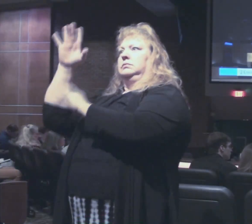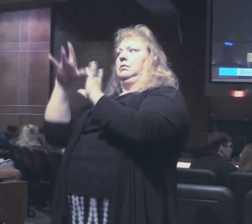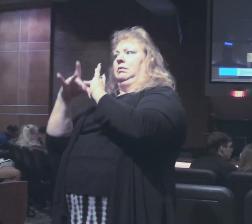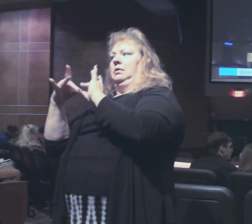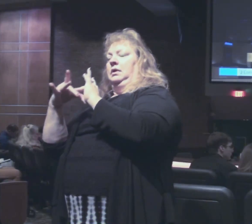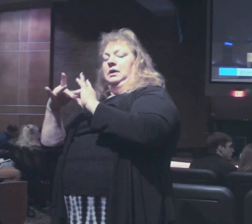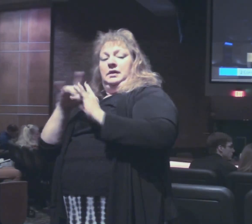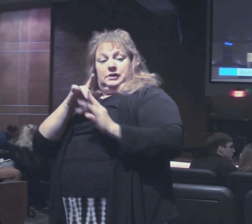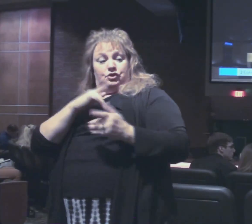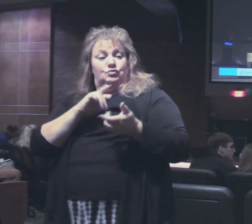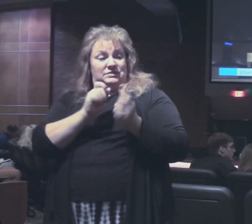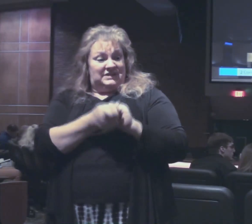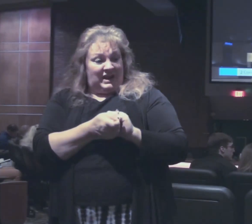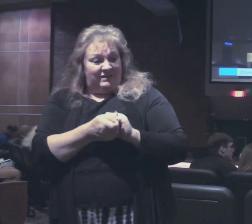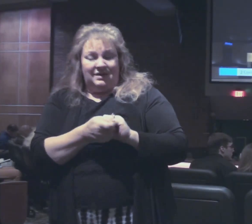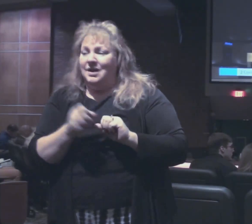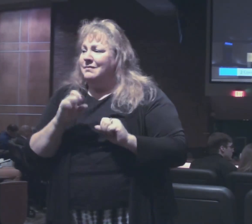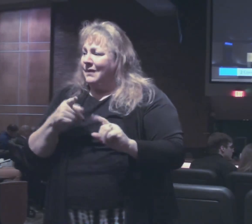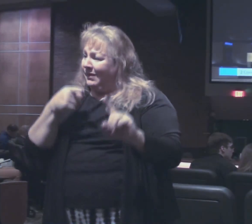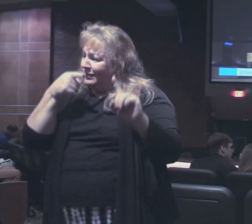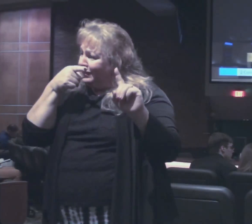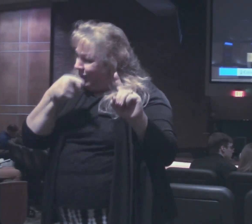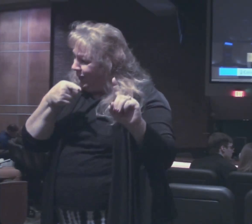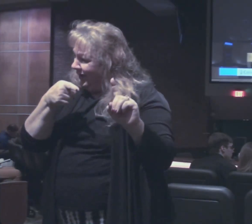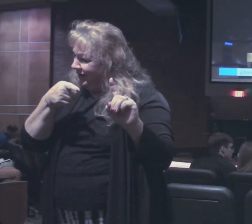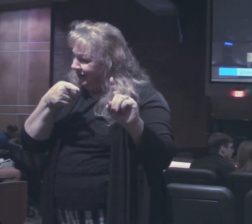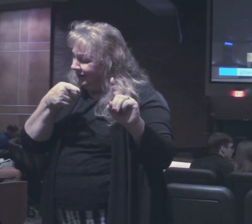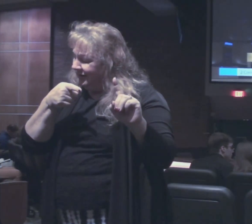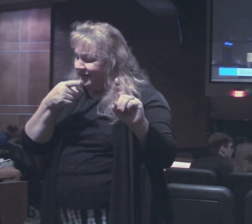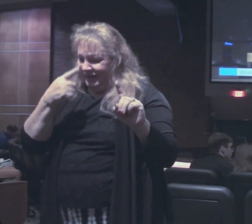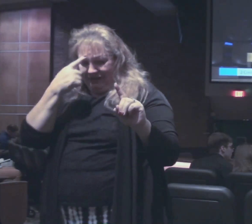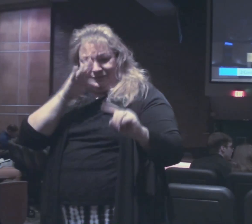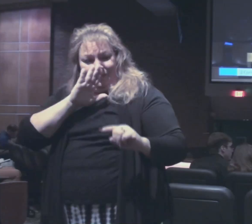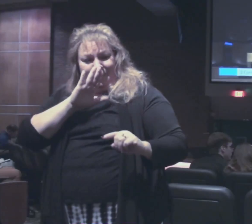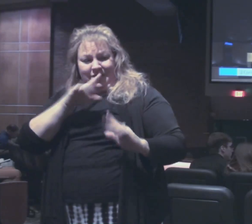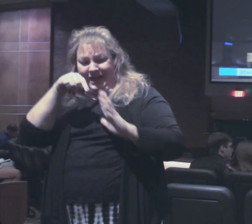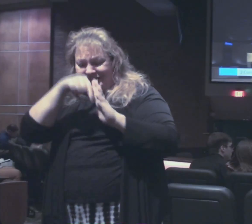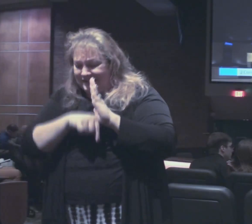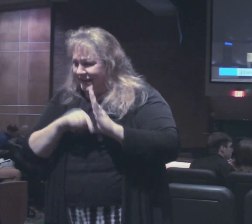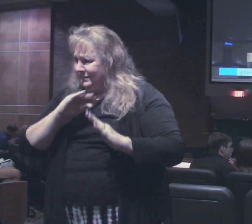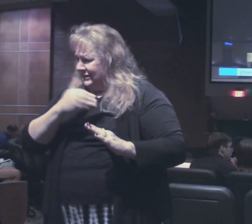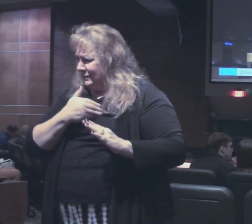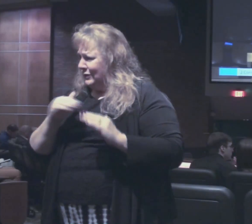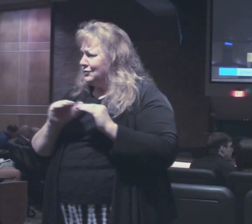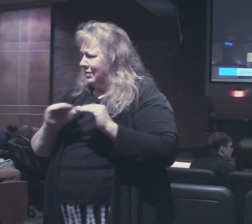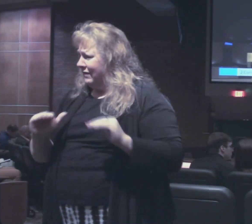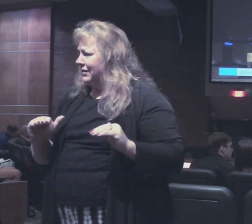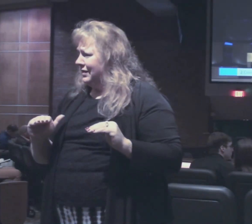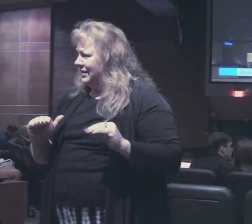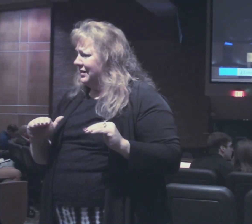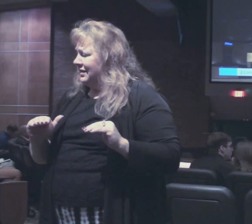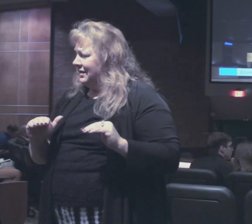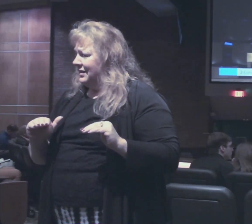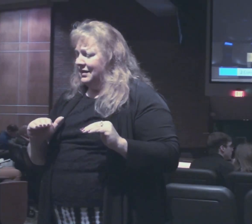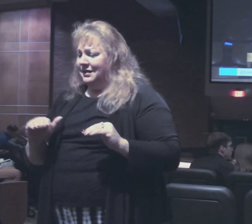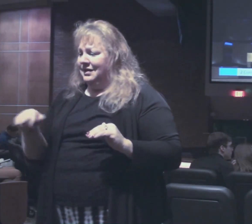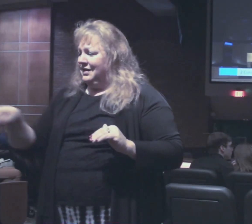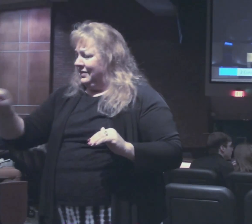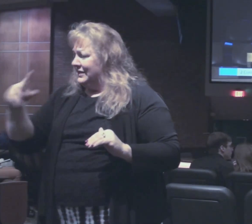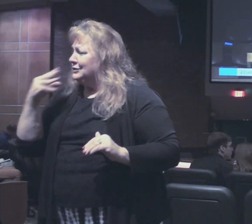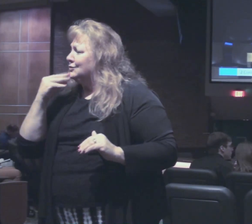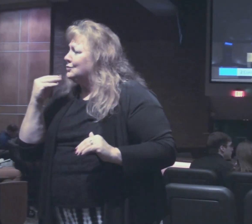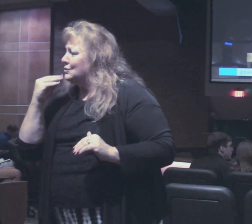reality of your conversion this is what Paul wants to accomplish on that deep spiritual level the Jews